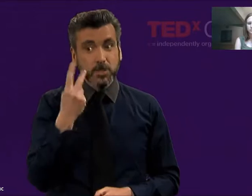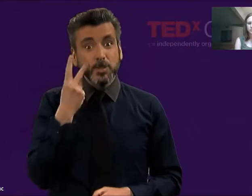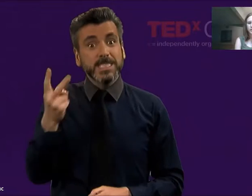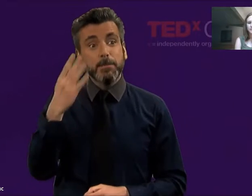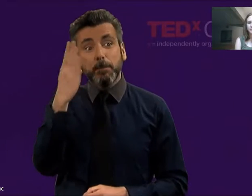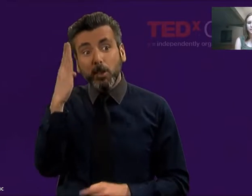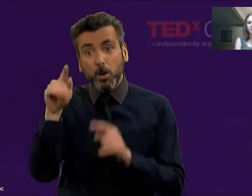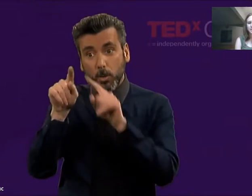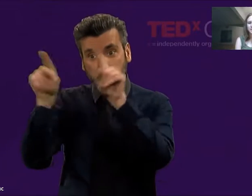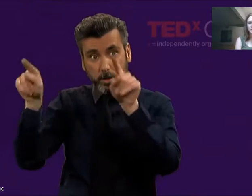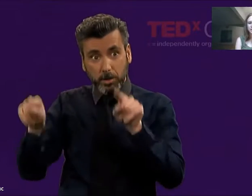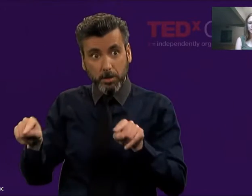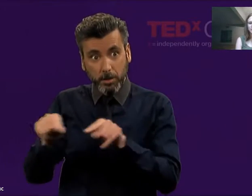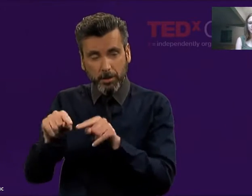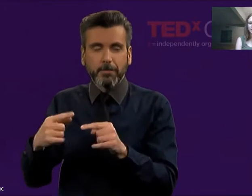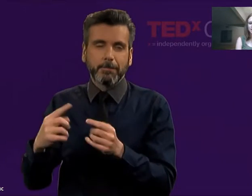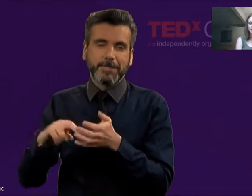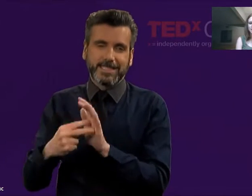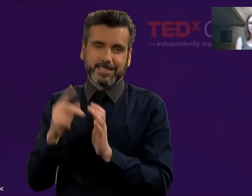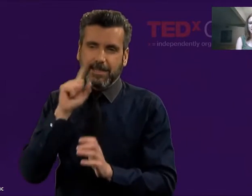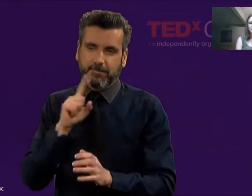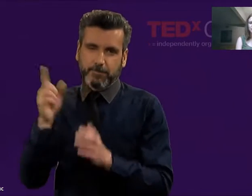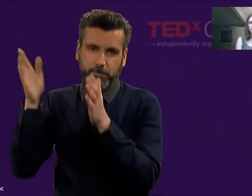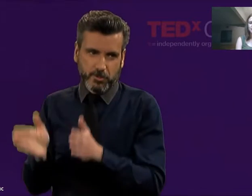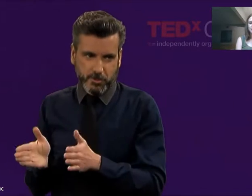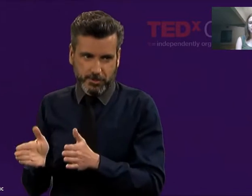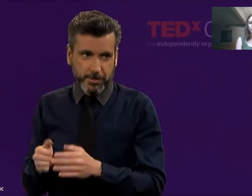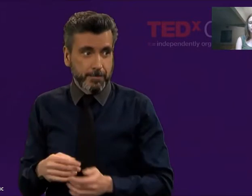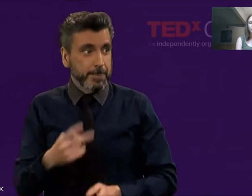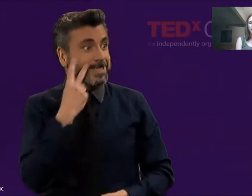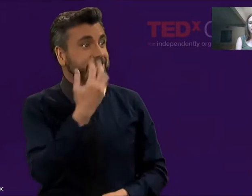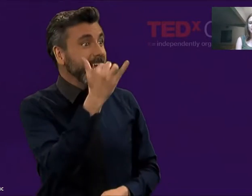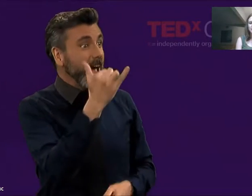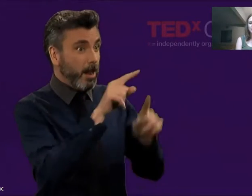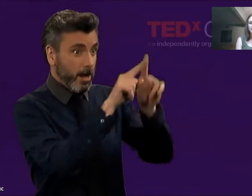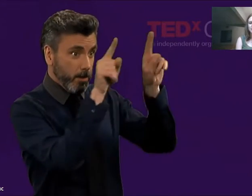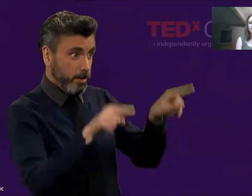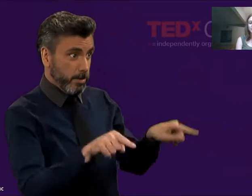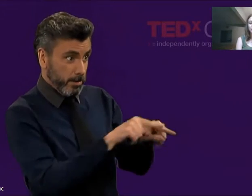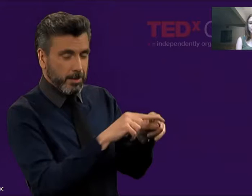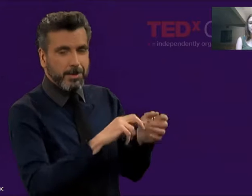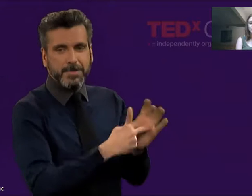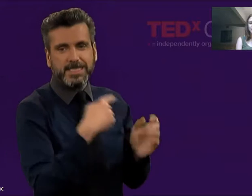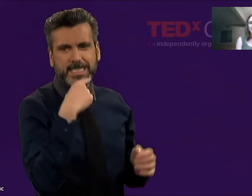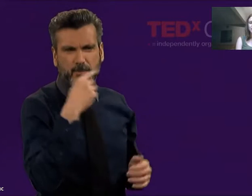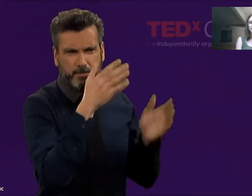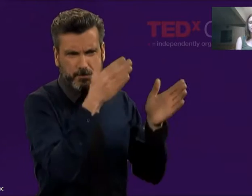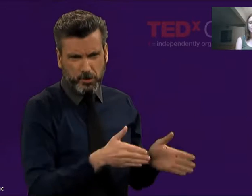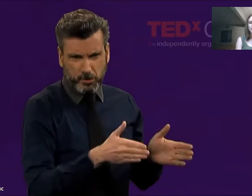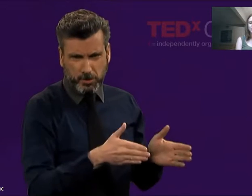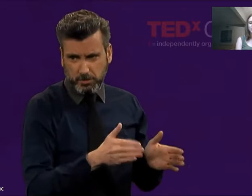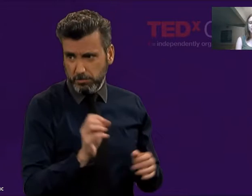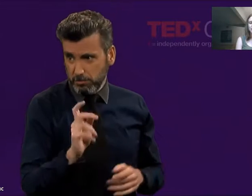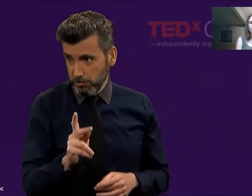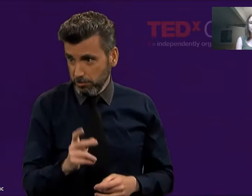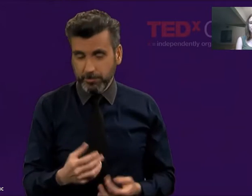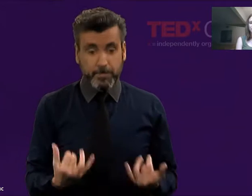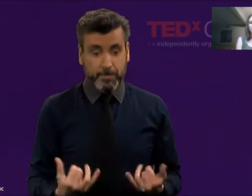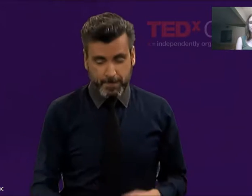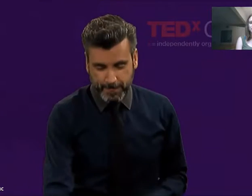You don't have to memorize these people's faces. If it has a blue box, it means it's a deaf person. If you see a face with a yellow box on it, that means